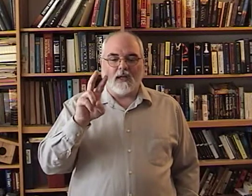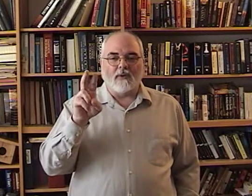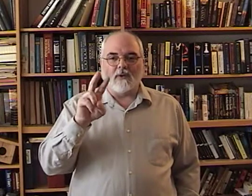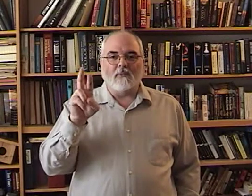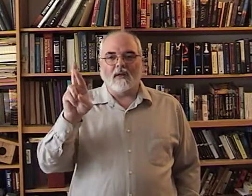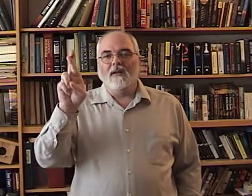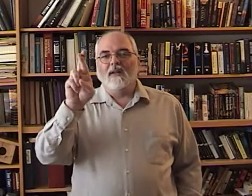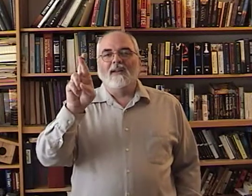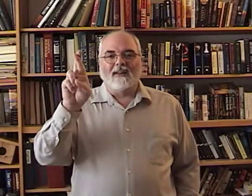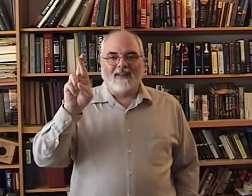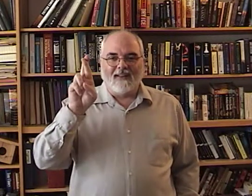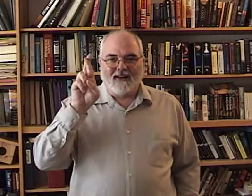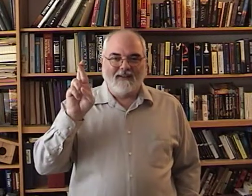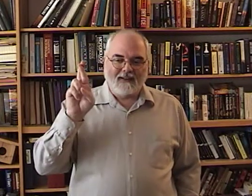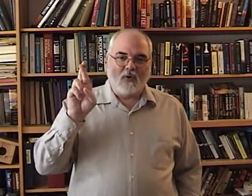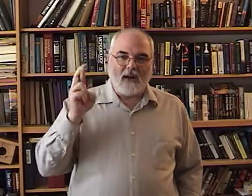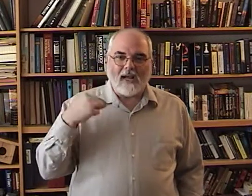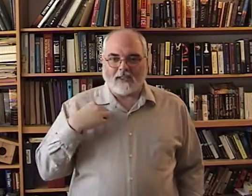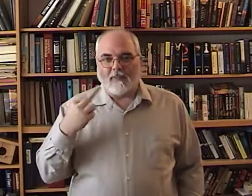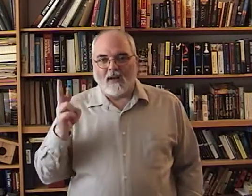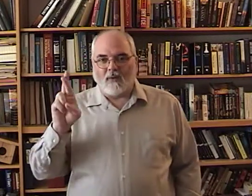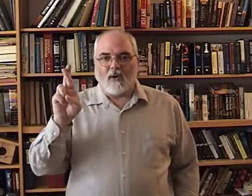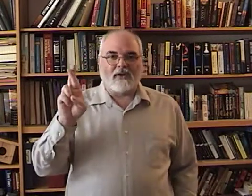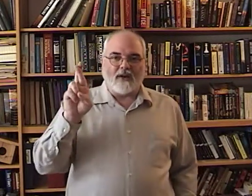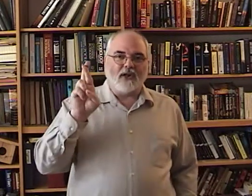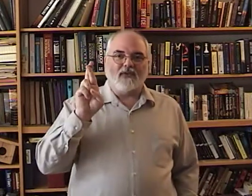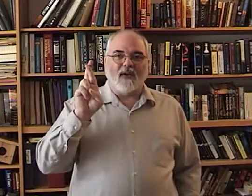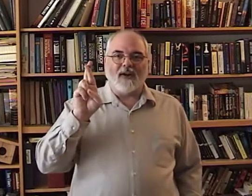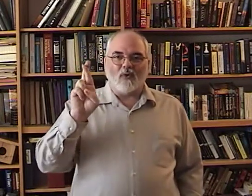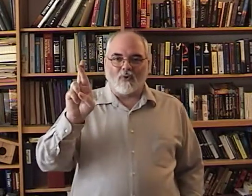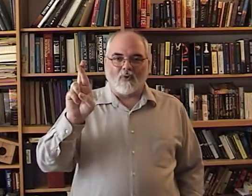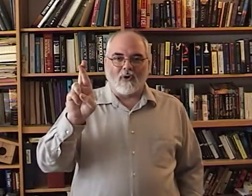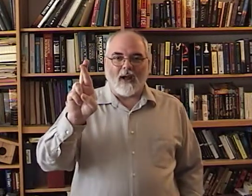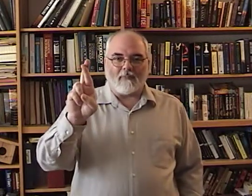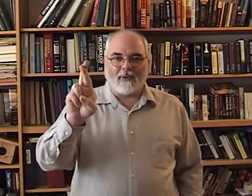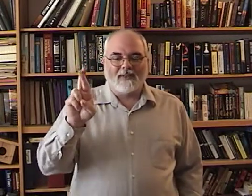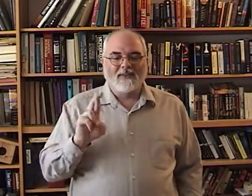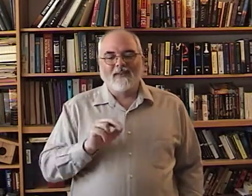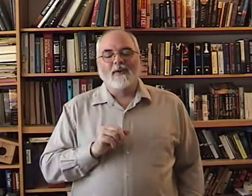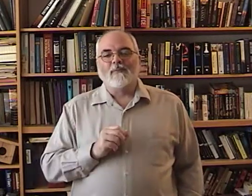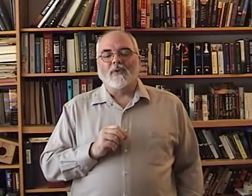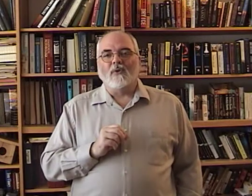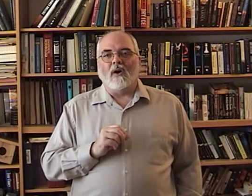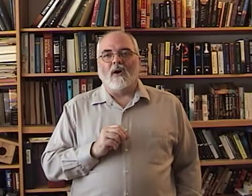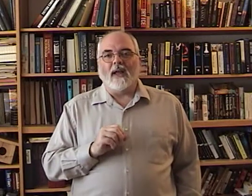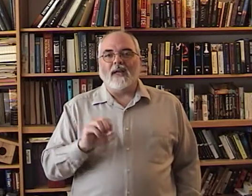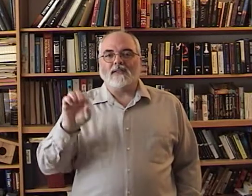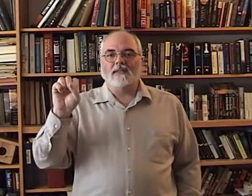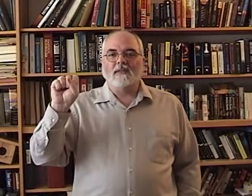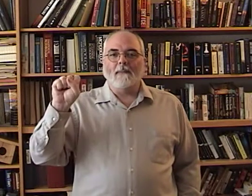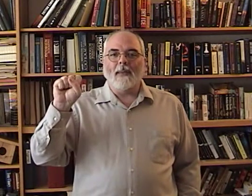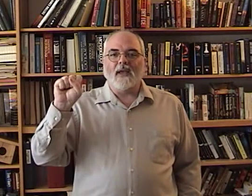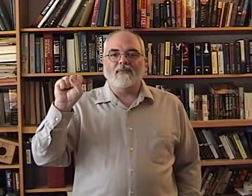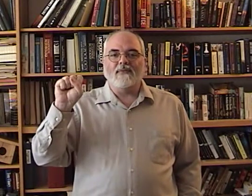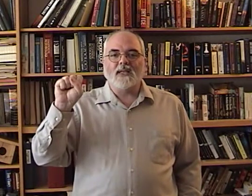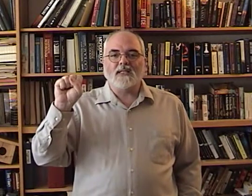W. But the way I spell it works out just fine. Wrap. You R-S. Make a fist.